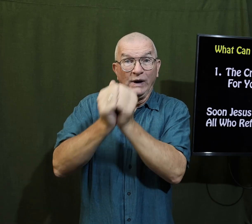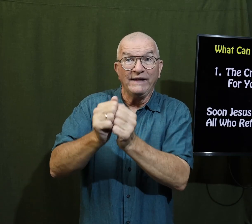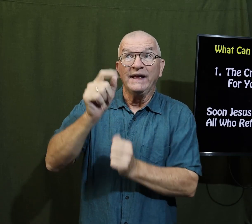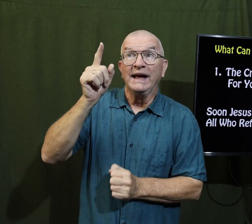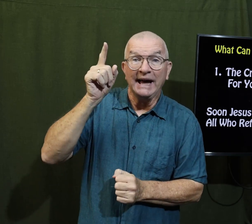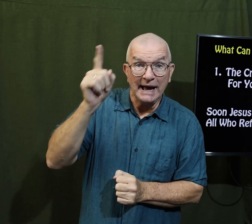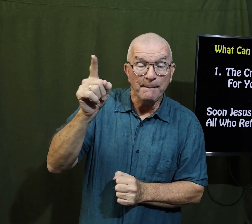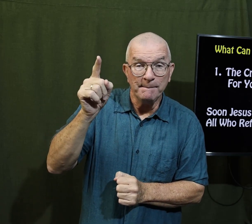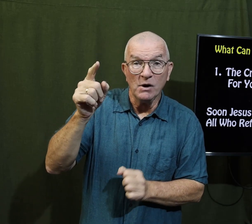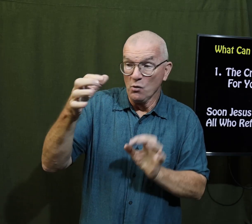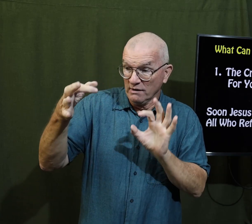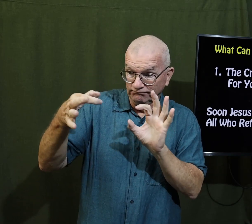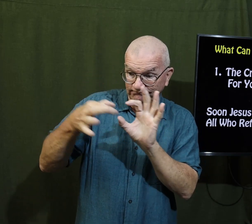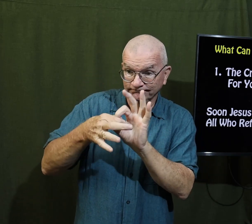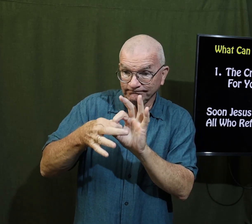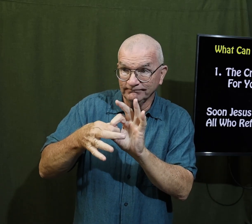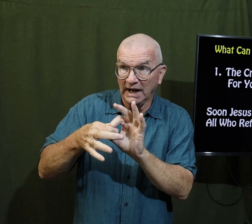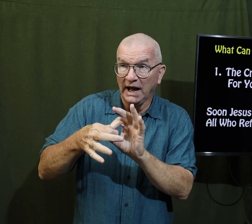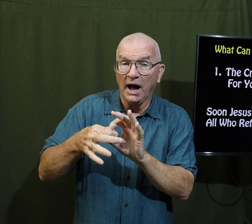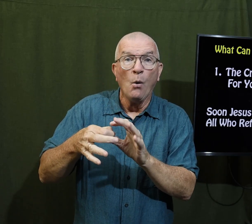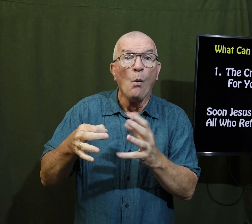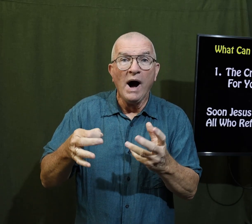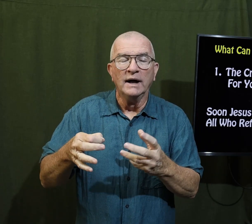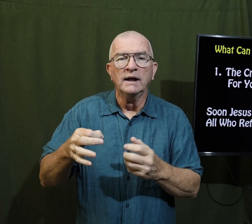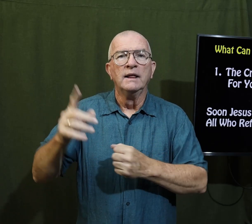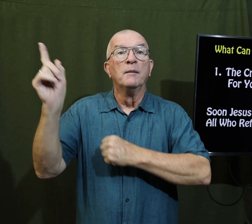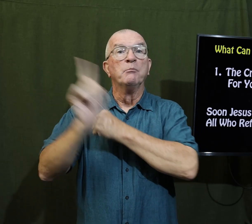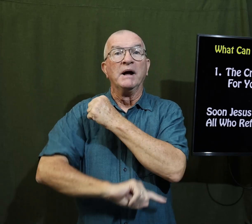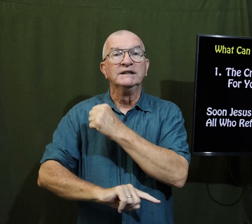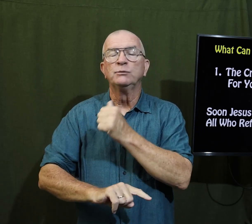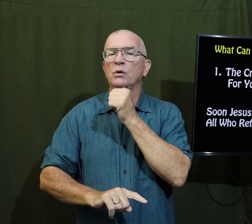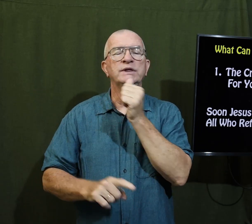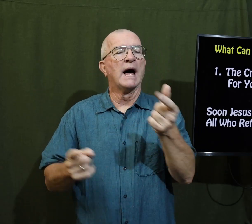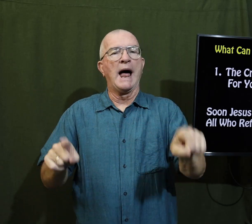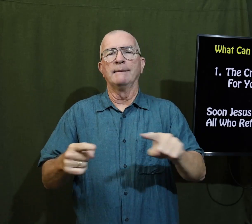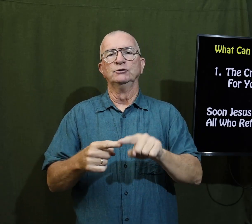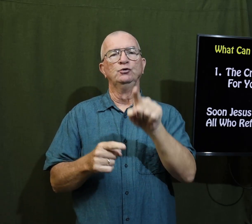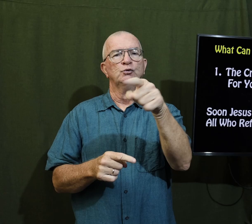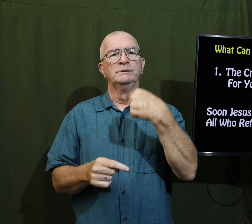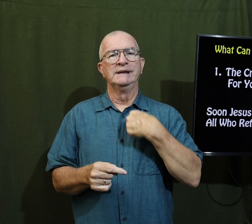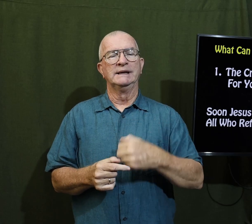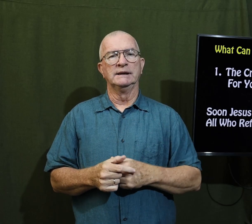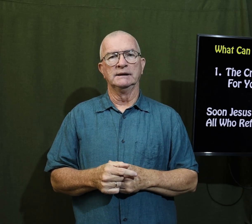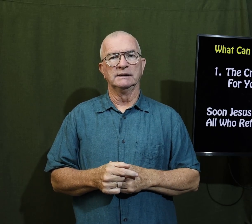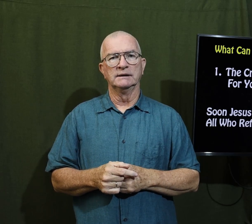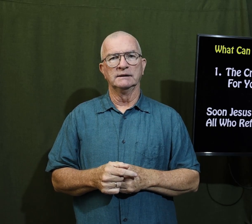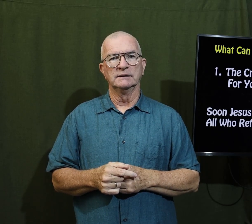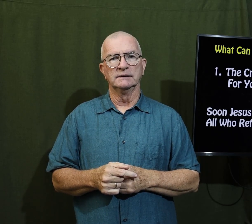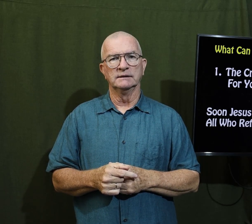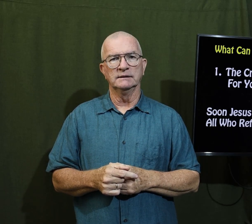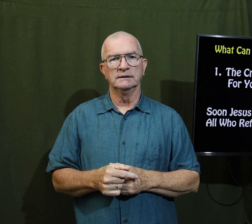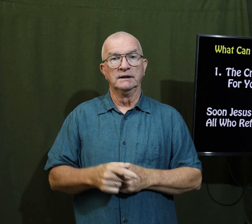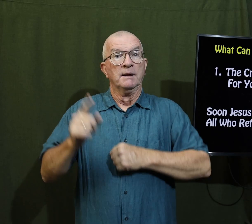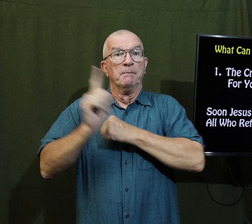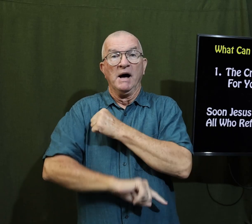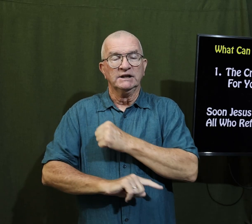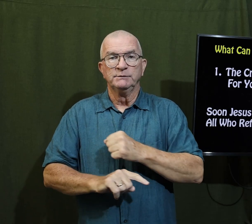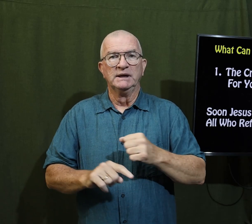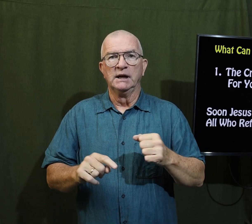and if we're joined with him the punishment will not happen to us the